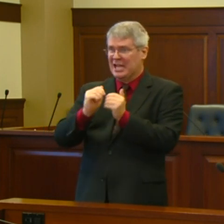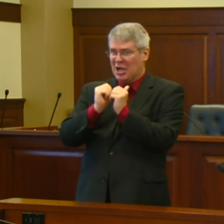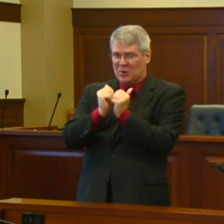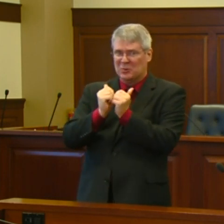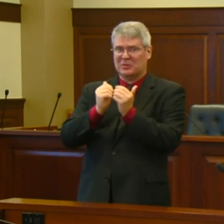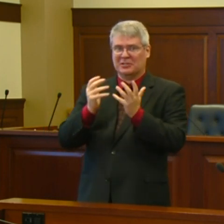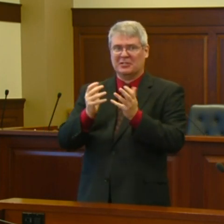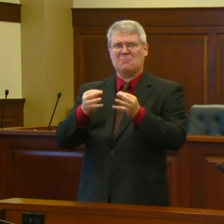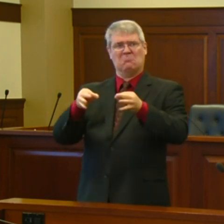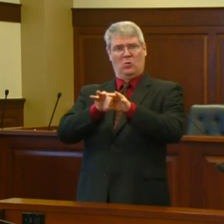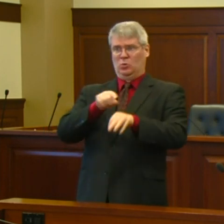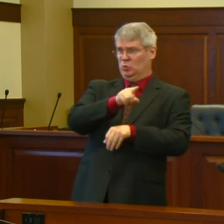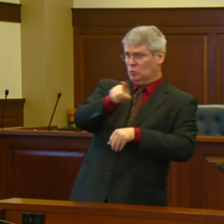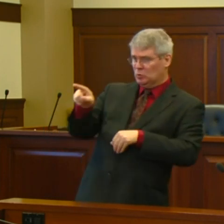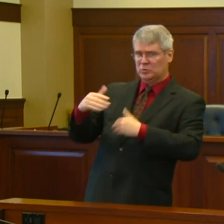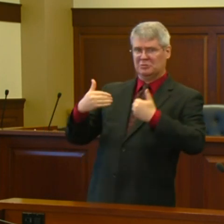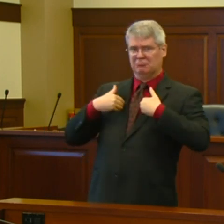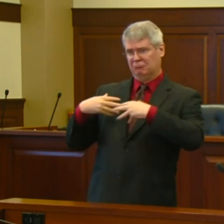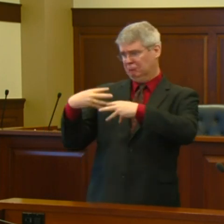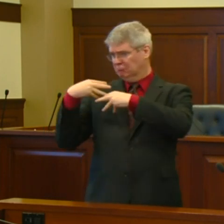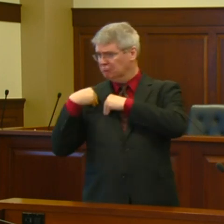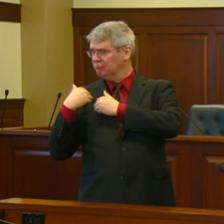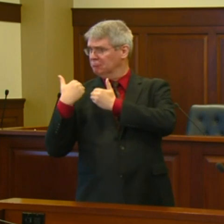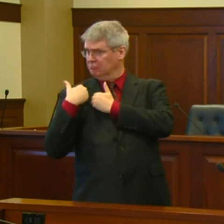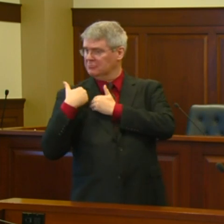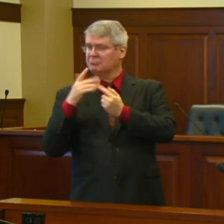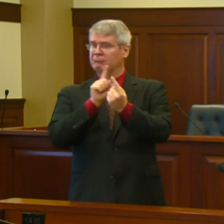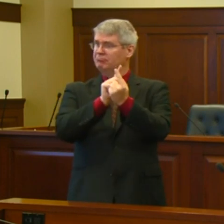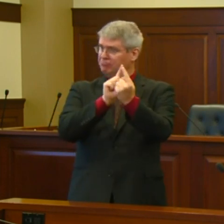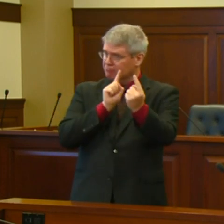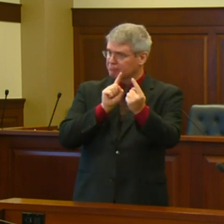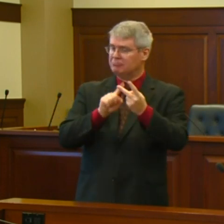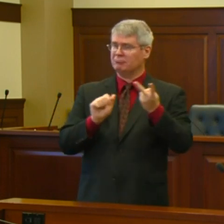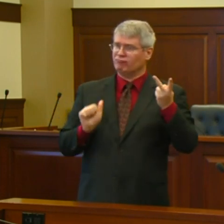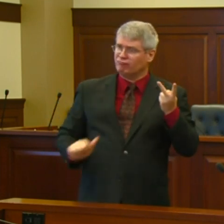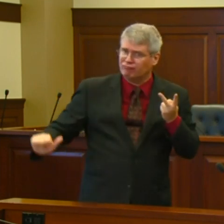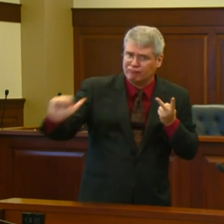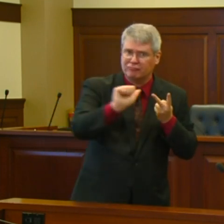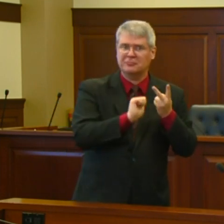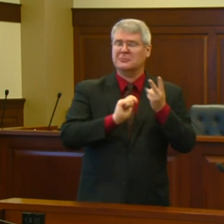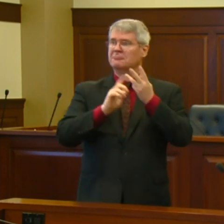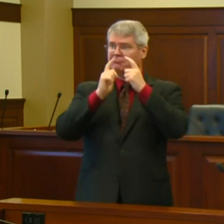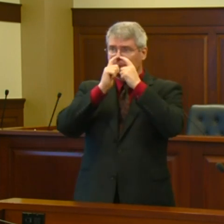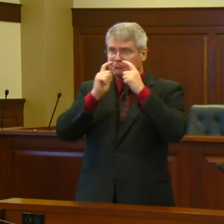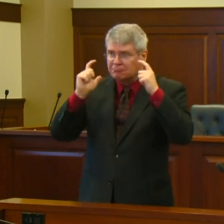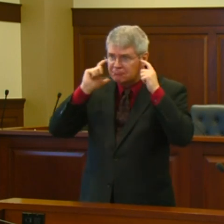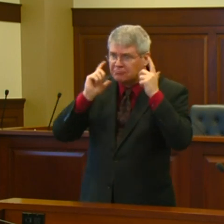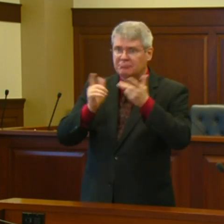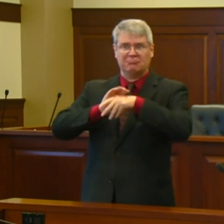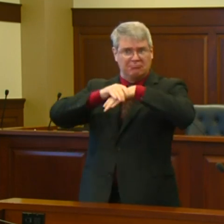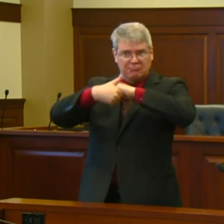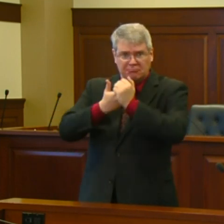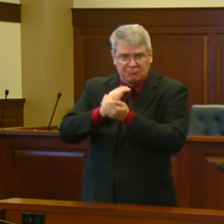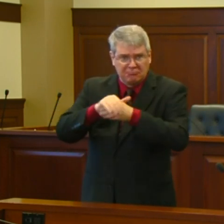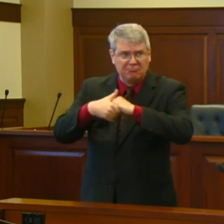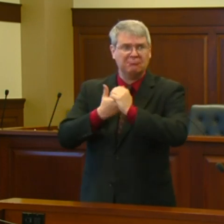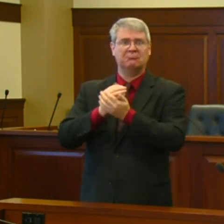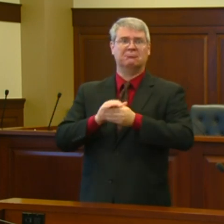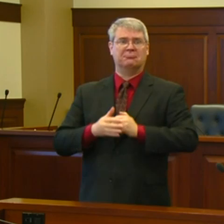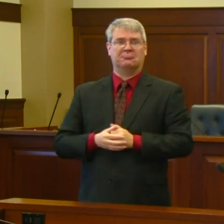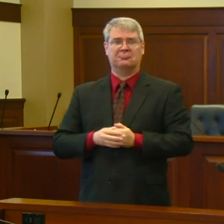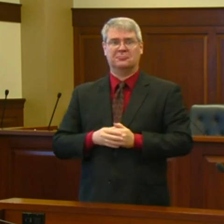hands and surfaces regularly. Wear protective face coverings in public where appropriate and stay home if